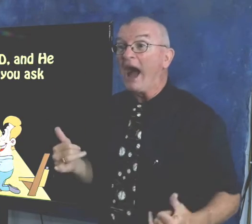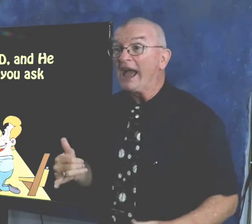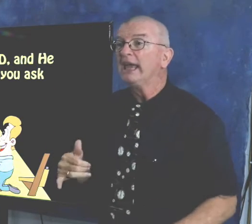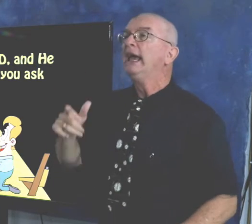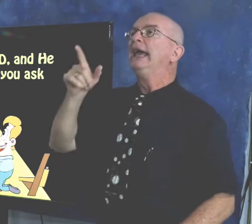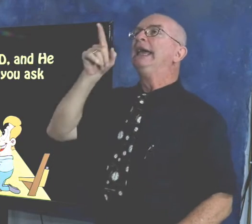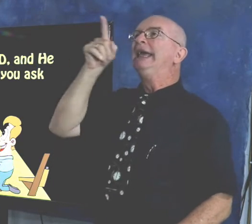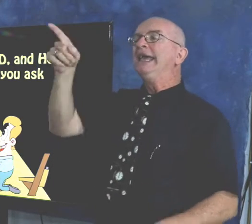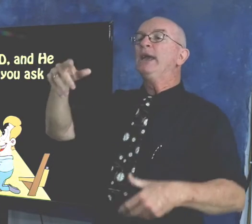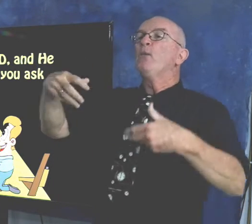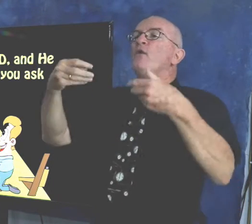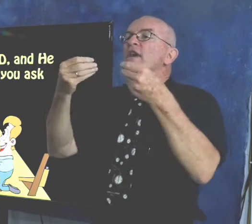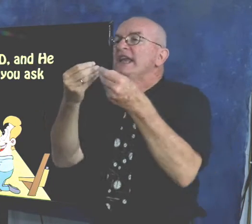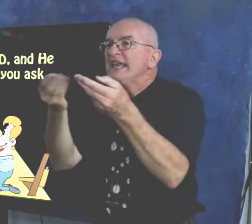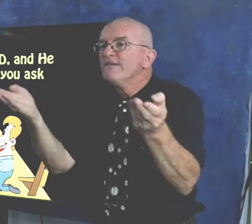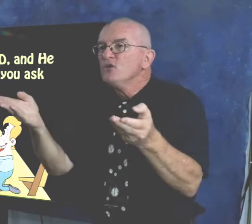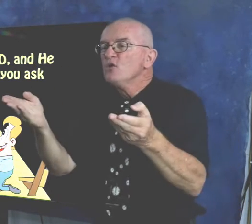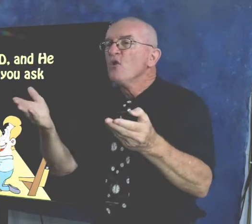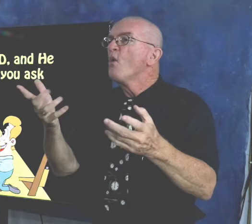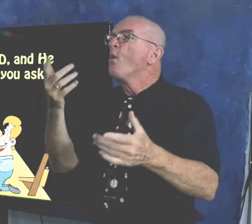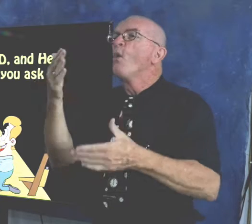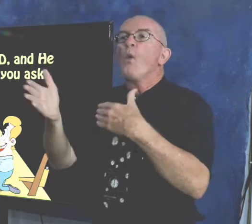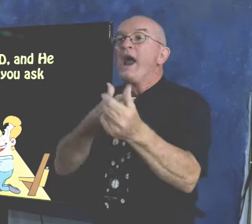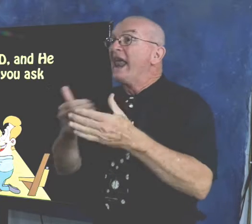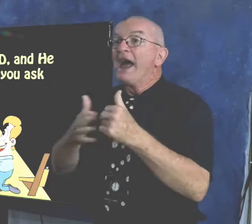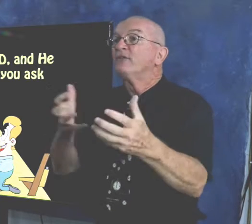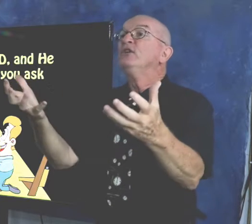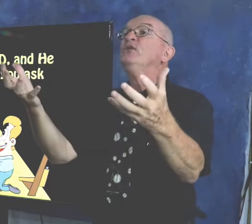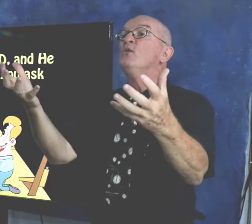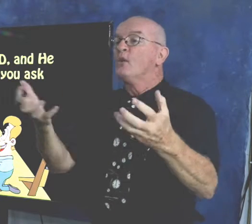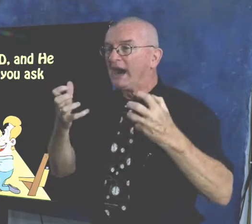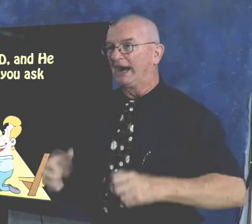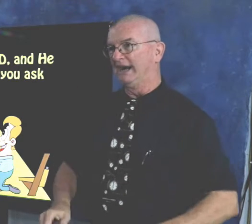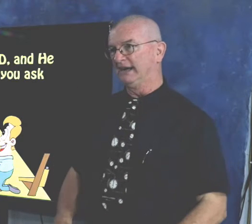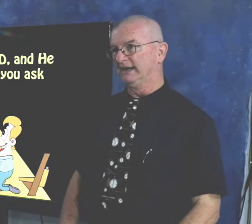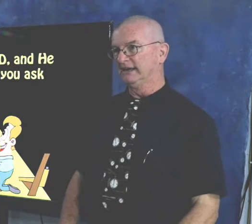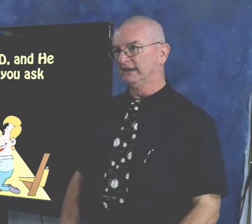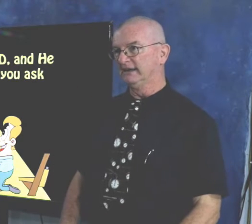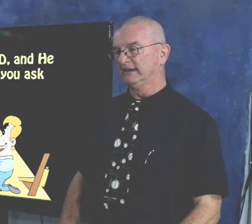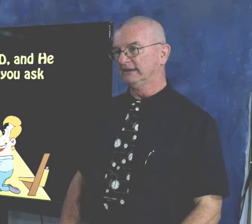It says, Enjoy yourself in the Lord. Why? He will give you whatever you want.